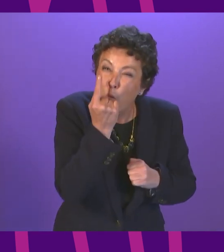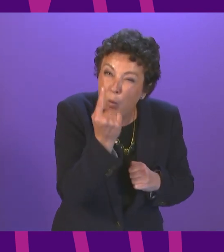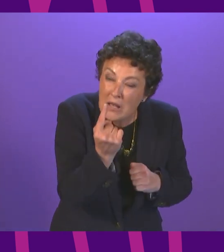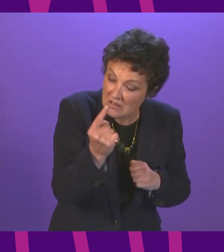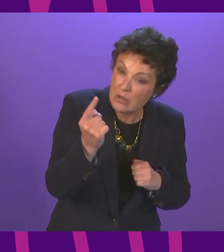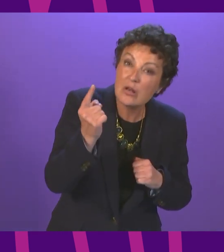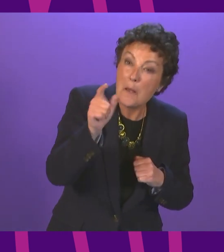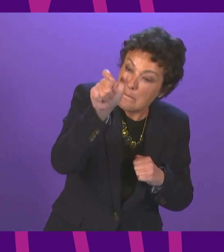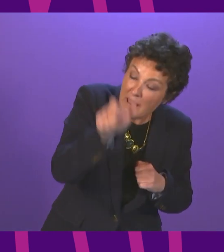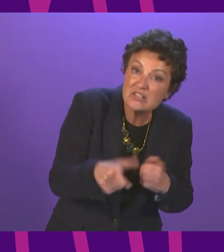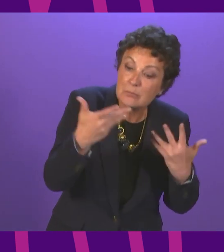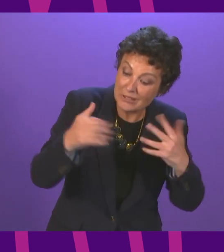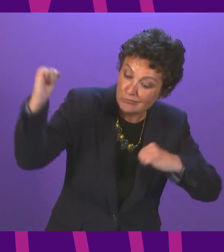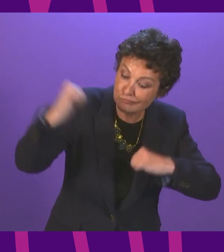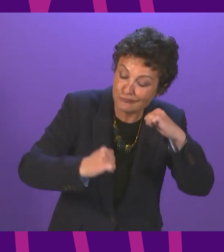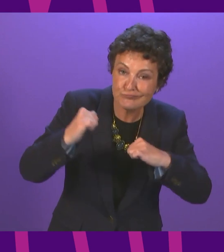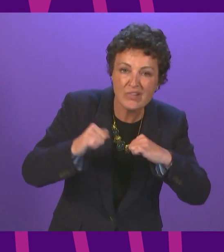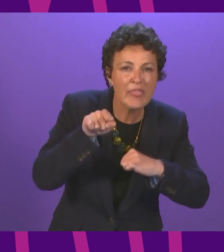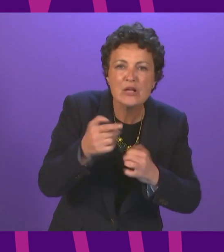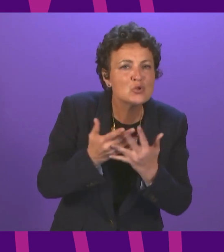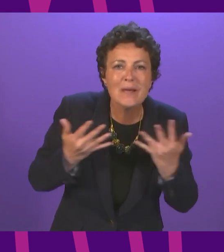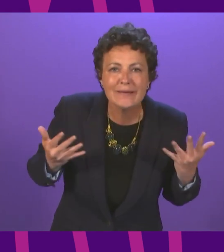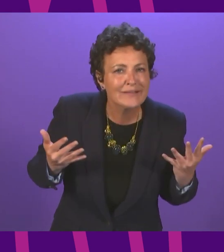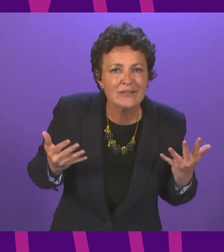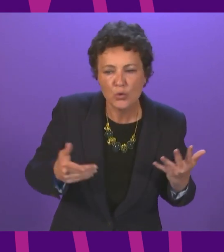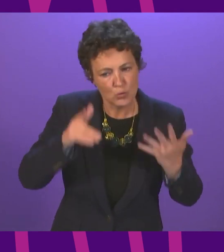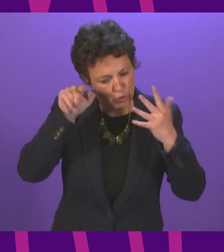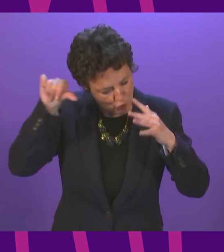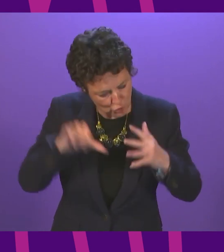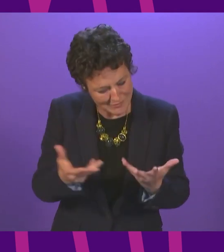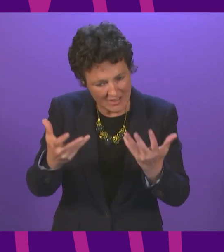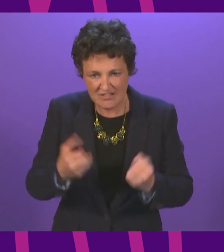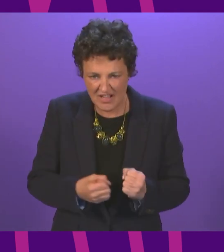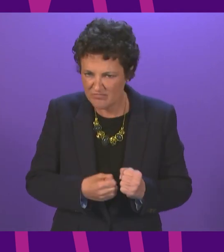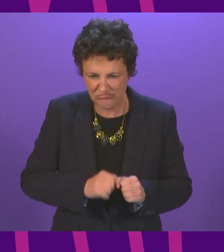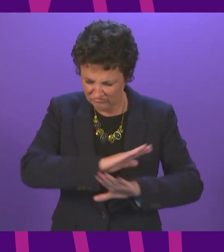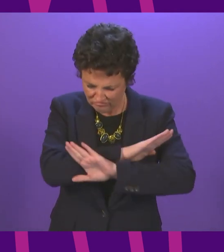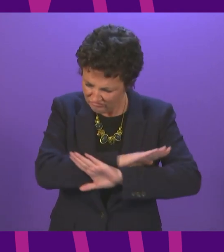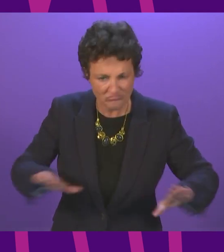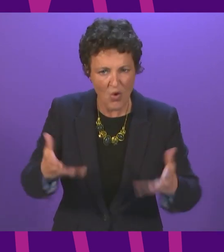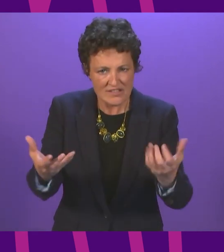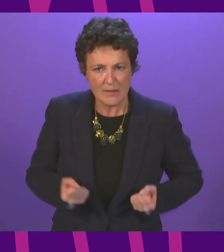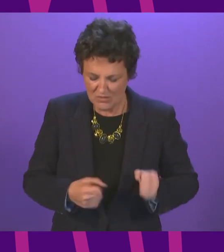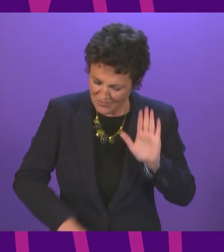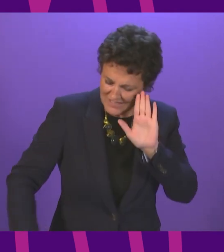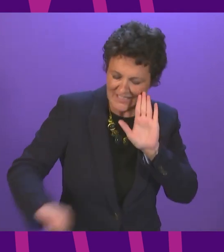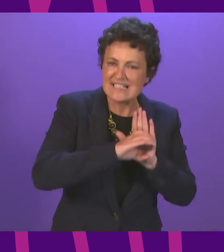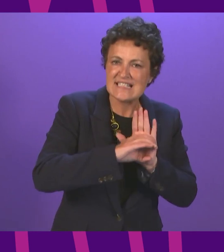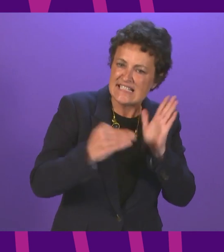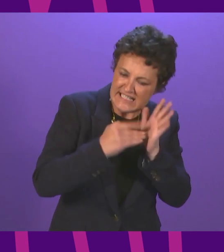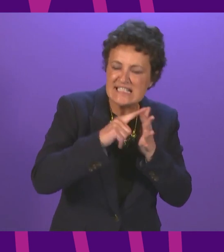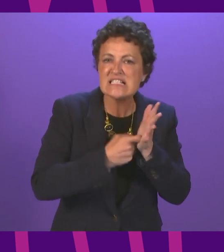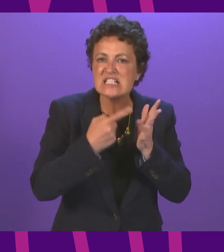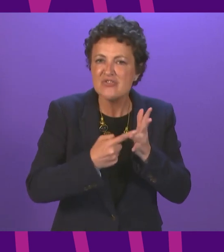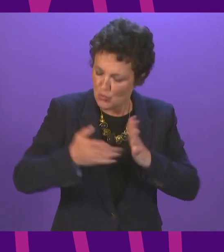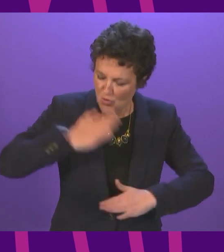We should have a zero tolerance approach, and that is the approach the Scottish Government brings. There is an important point of context here